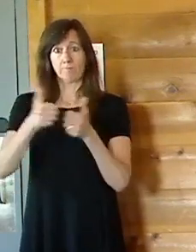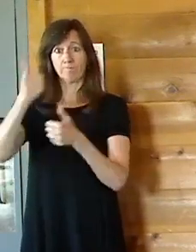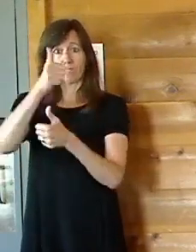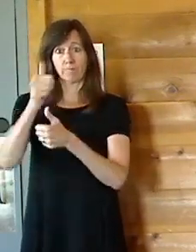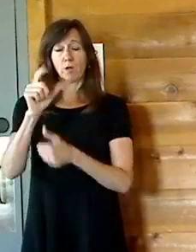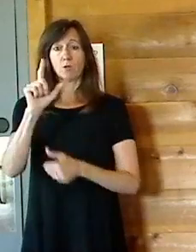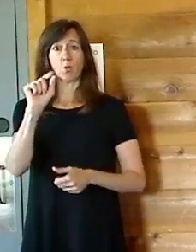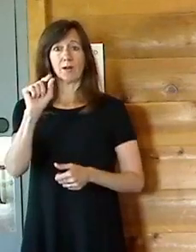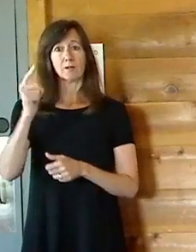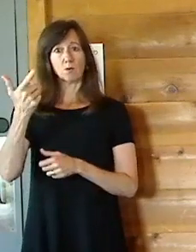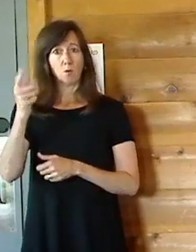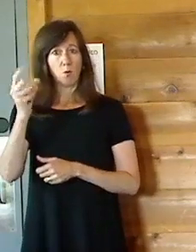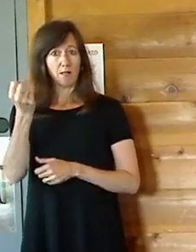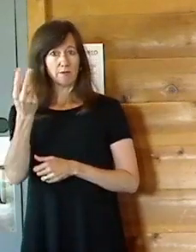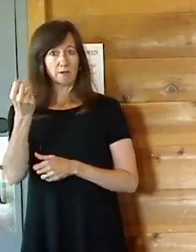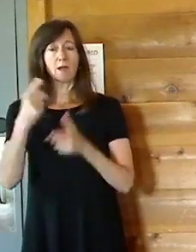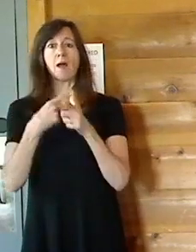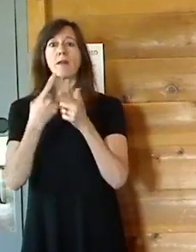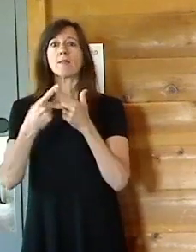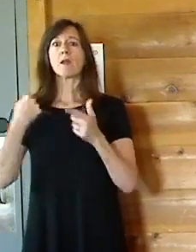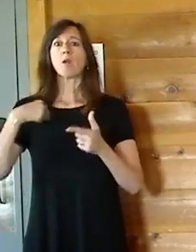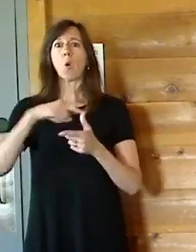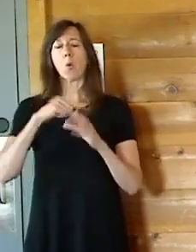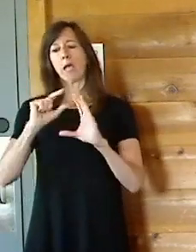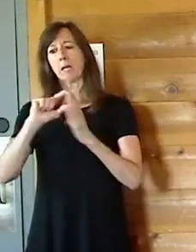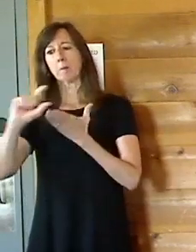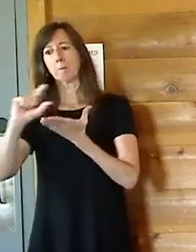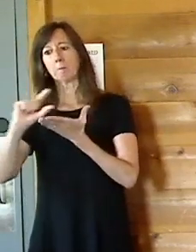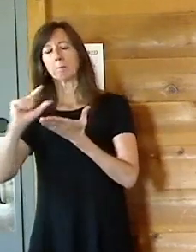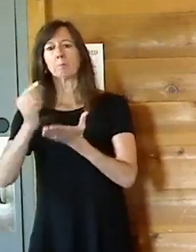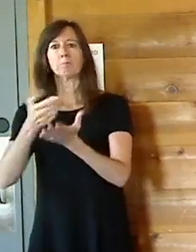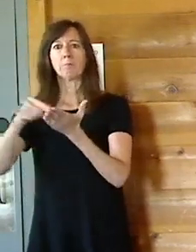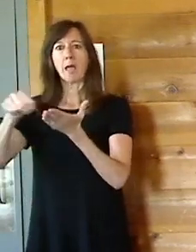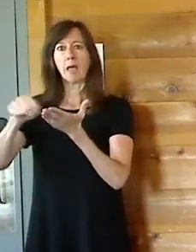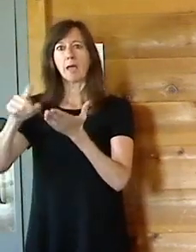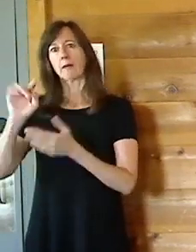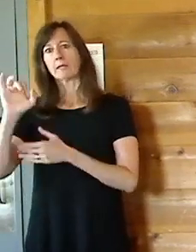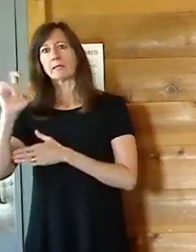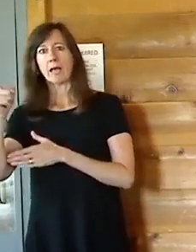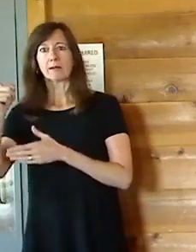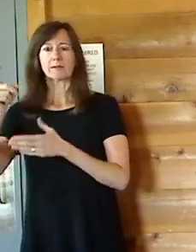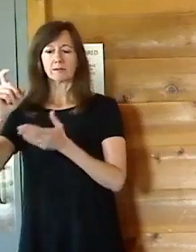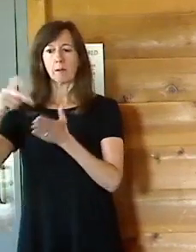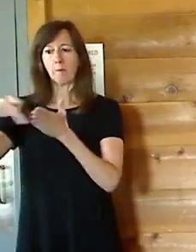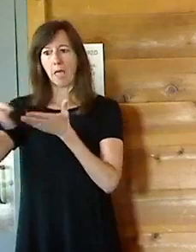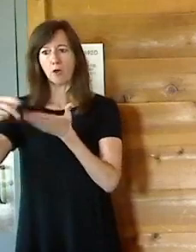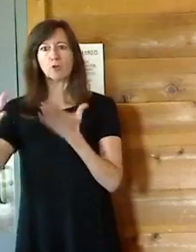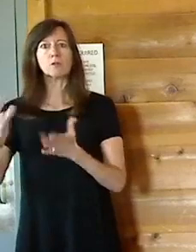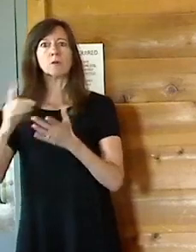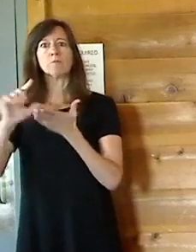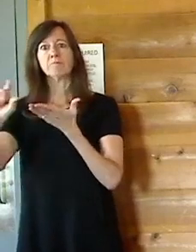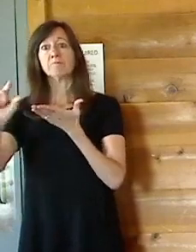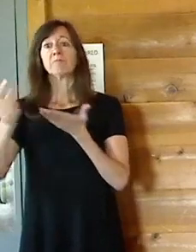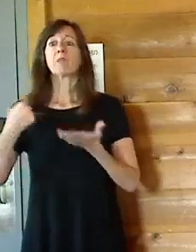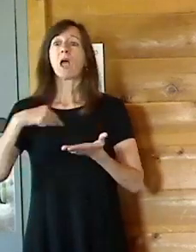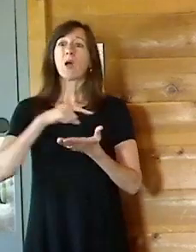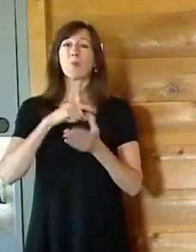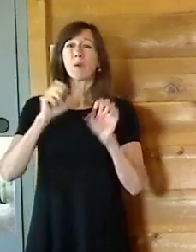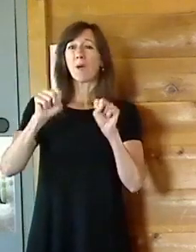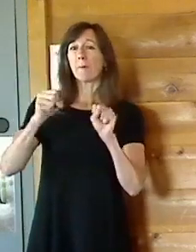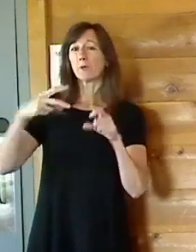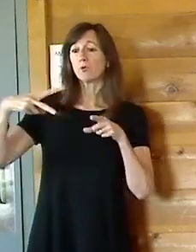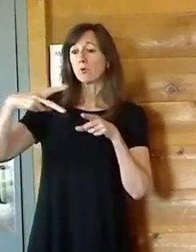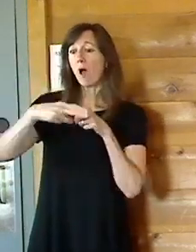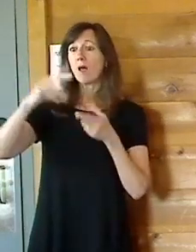operations of the airport. Taxpayers did. Oh, yeah. And over the course of the last decade, we've been able to cut that by 70%. So we